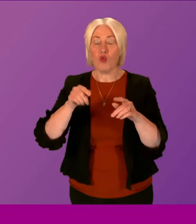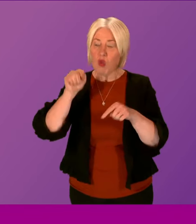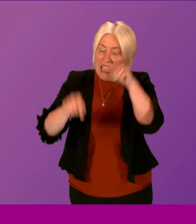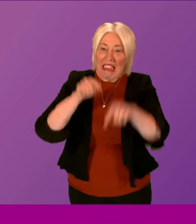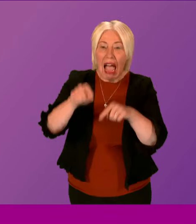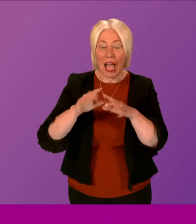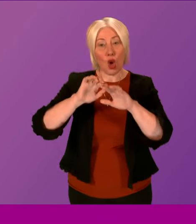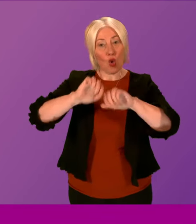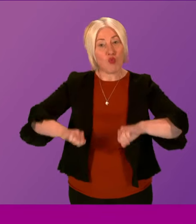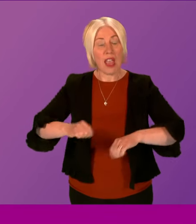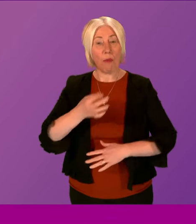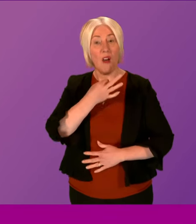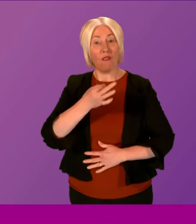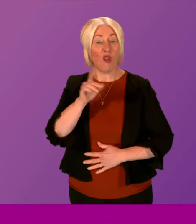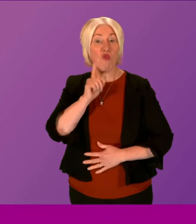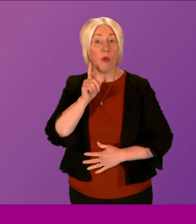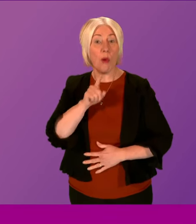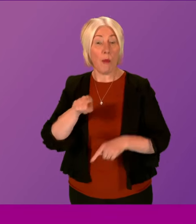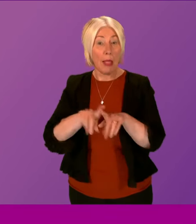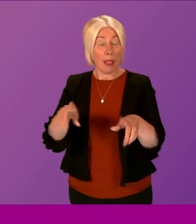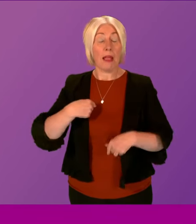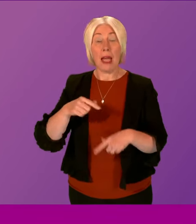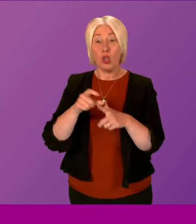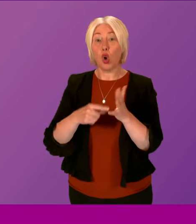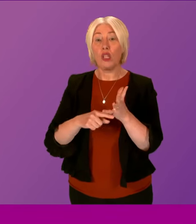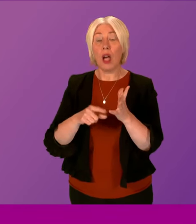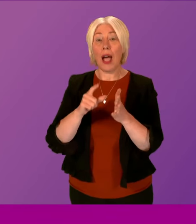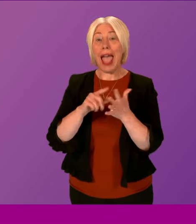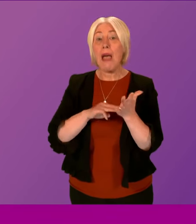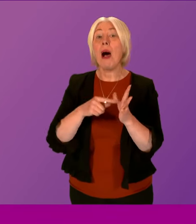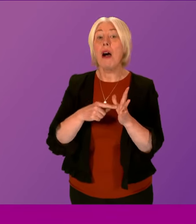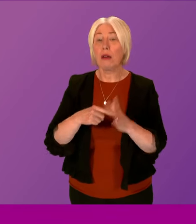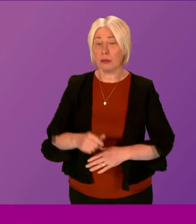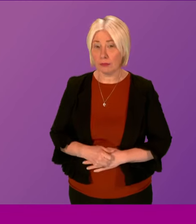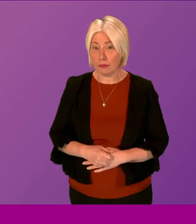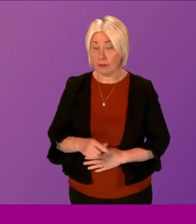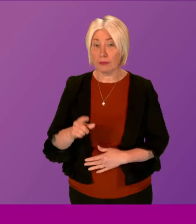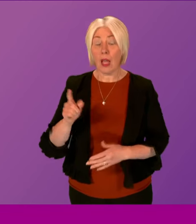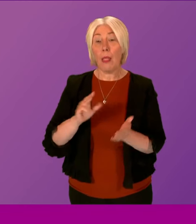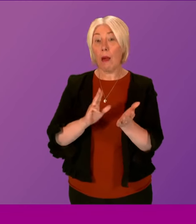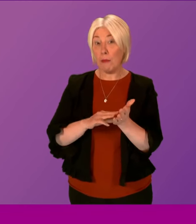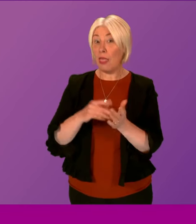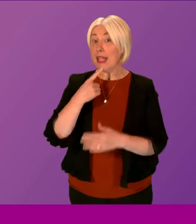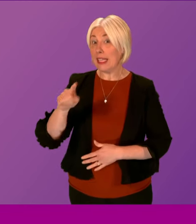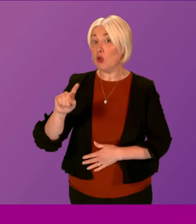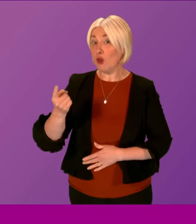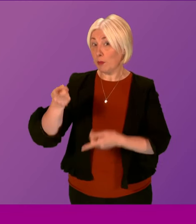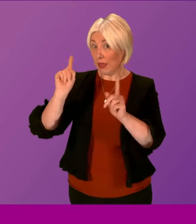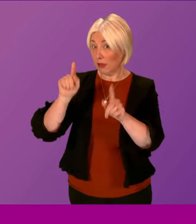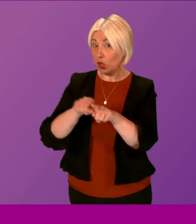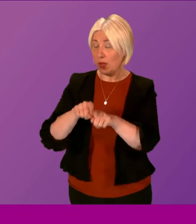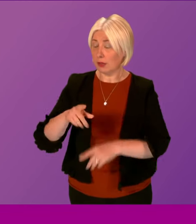vulnerable women like my Emma. And Margaret had a message for the First Minister. She said this,